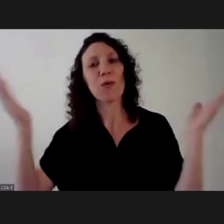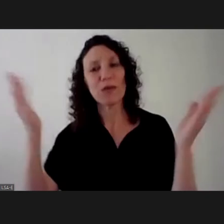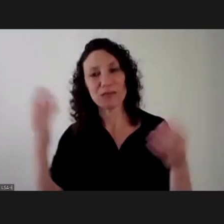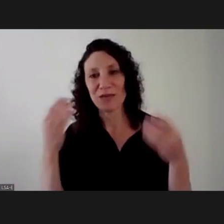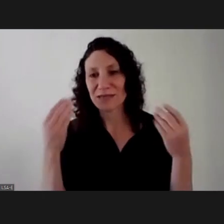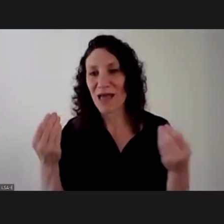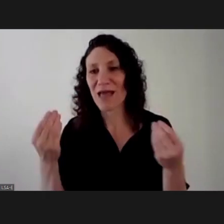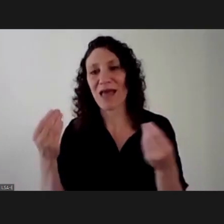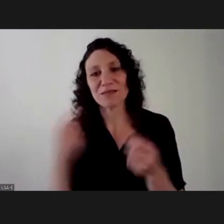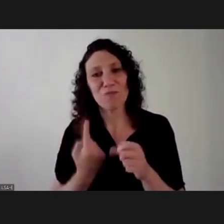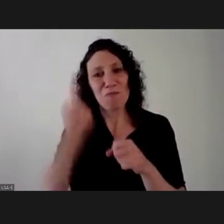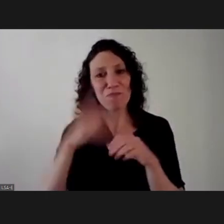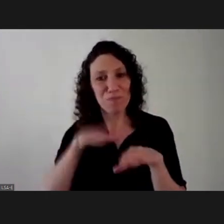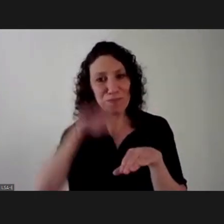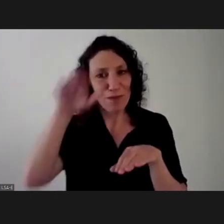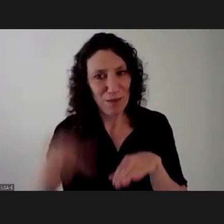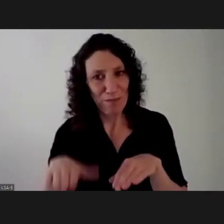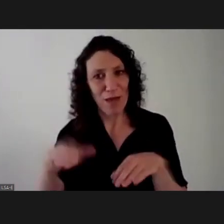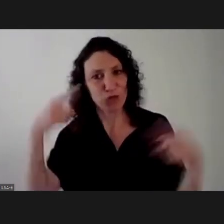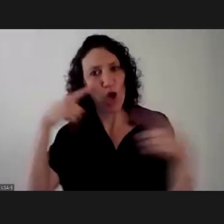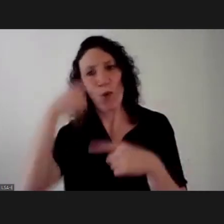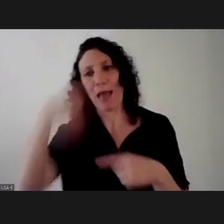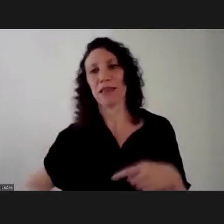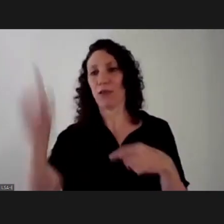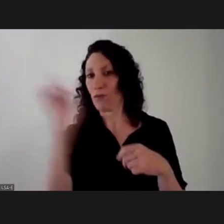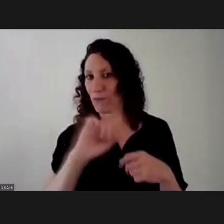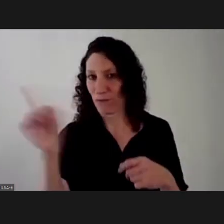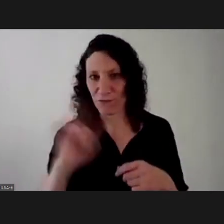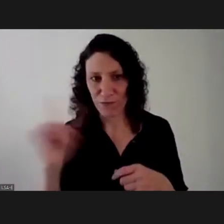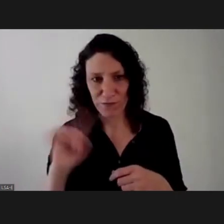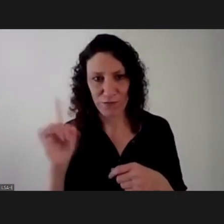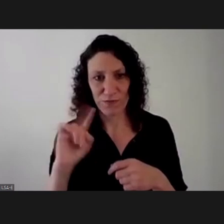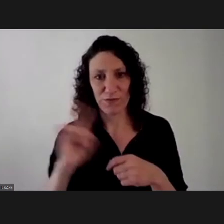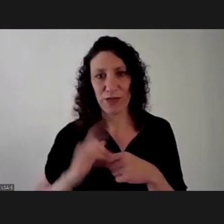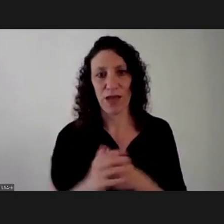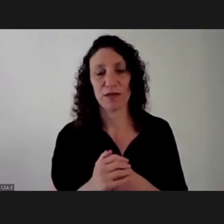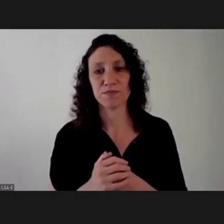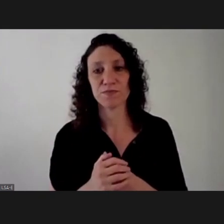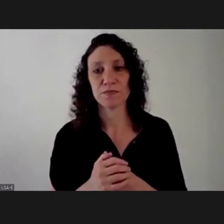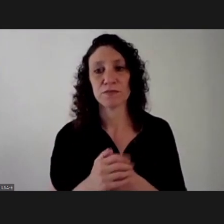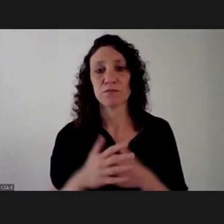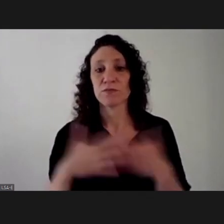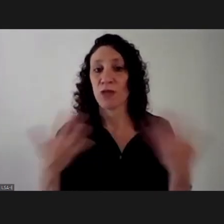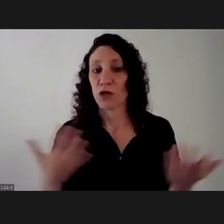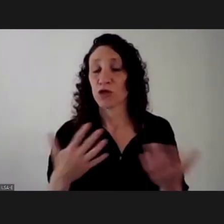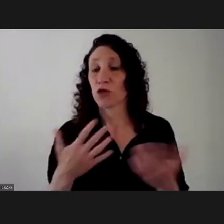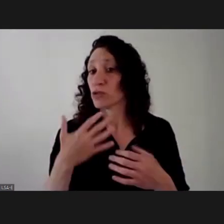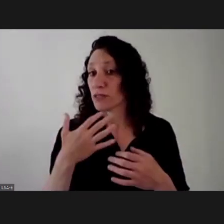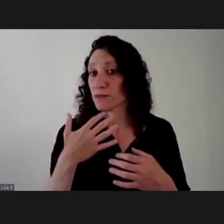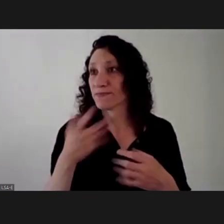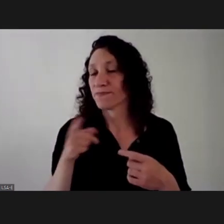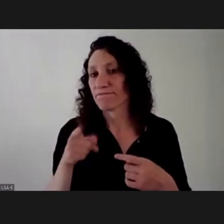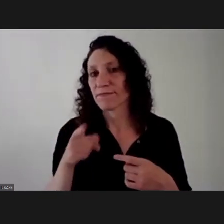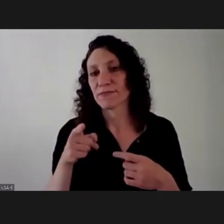A critique that could make uncomfortable the visibilization conditions, not what can be